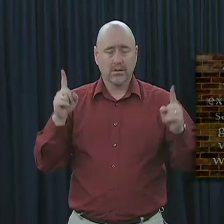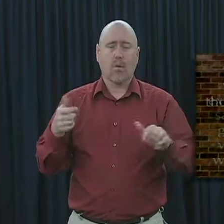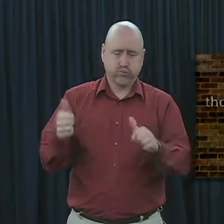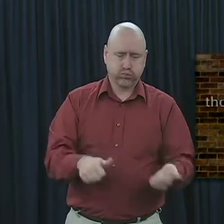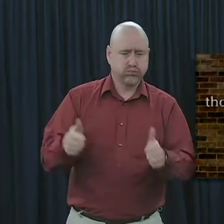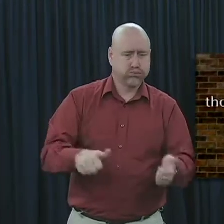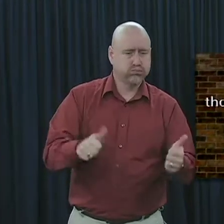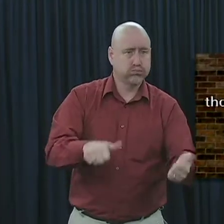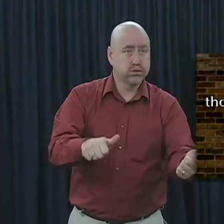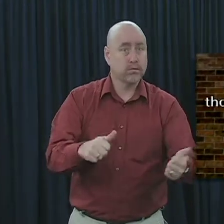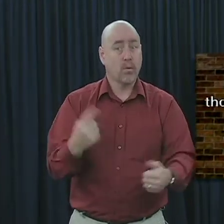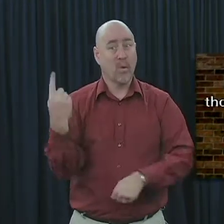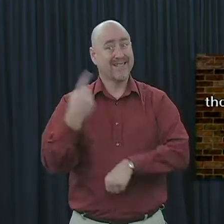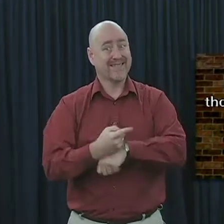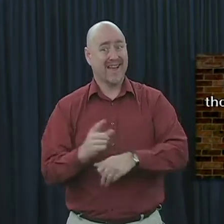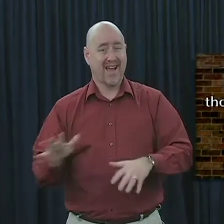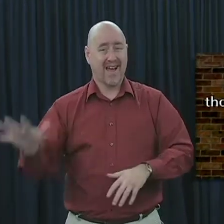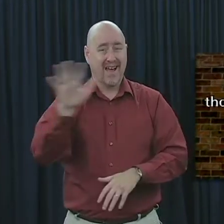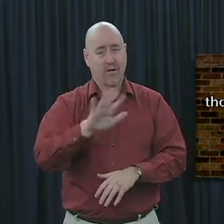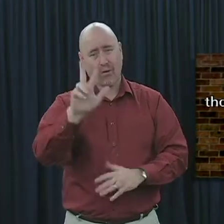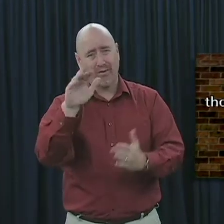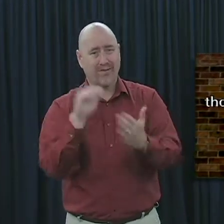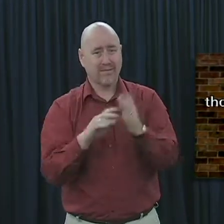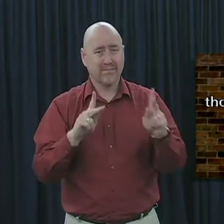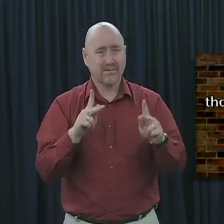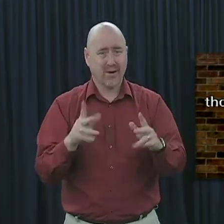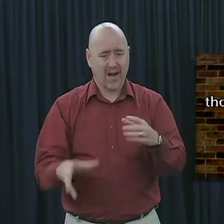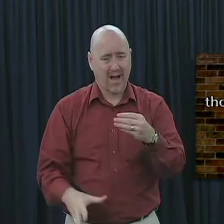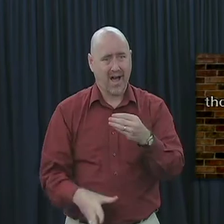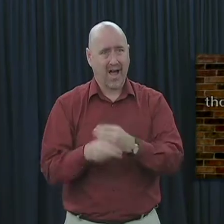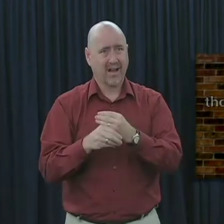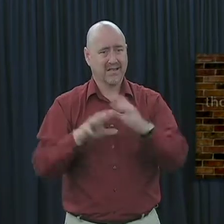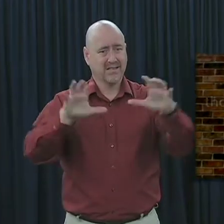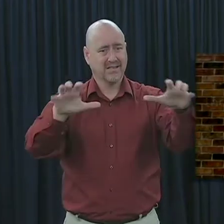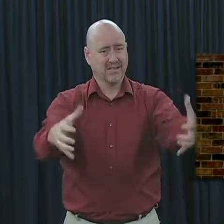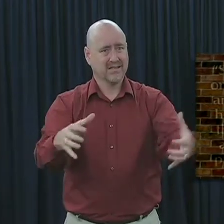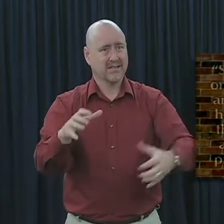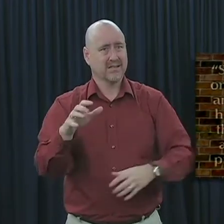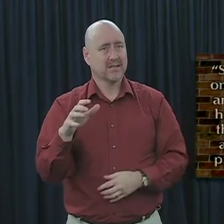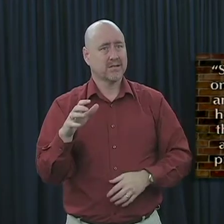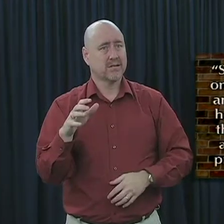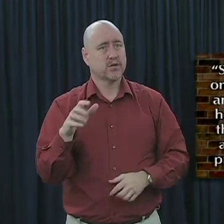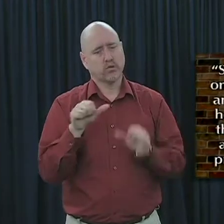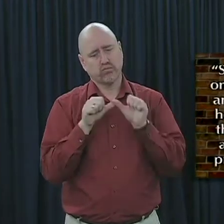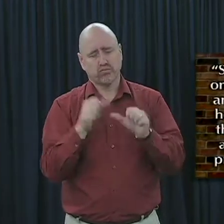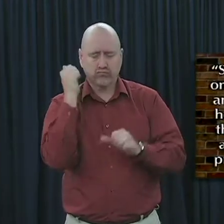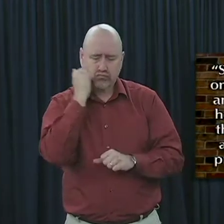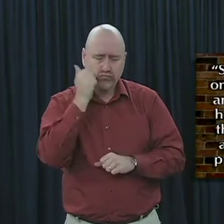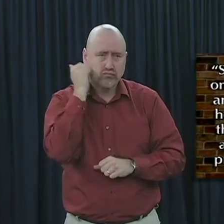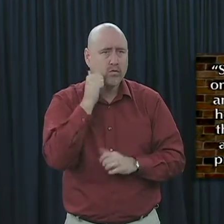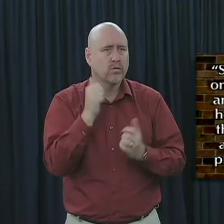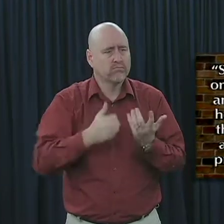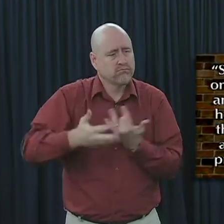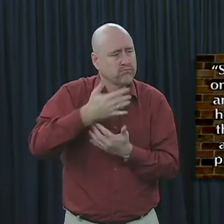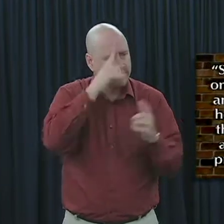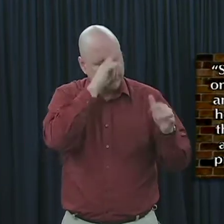and that day about 3,000 souls were added to them. So continuing daily with one accord in the temple